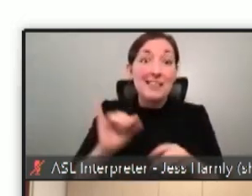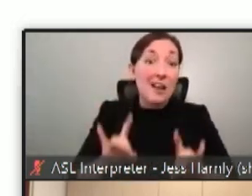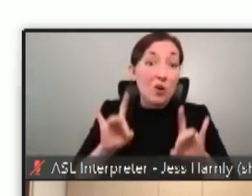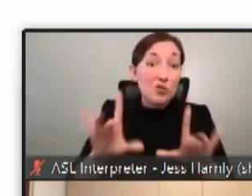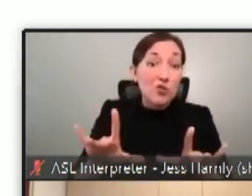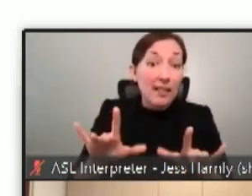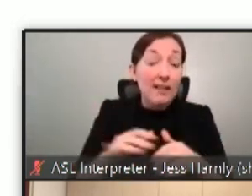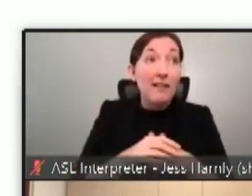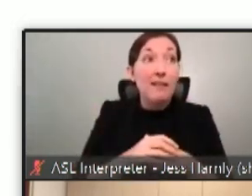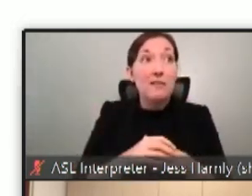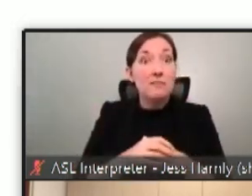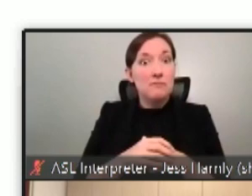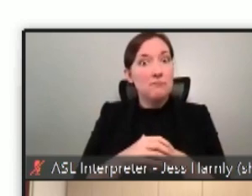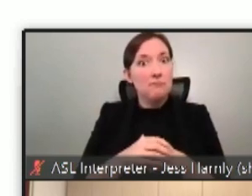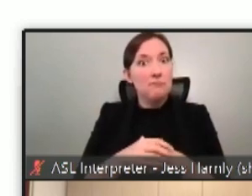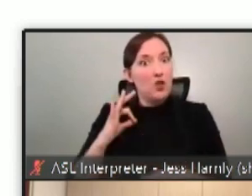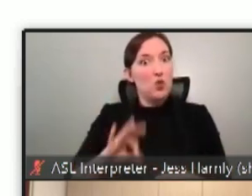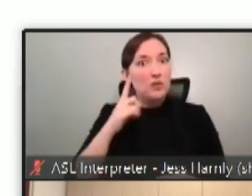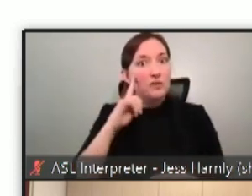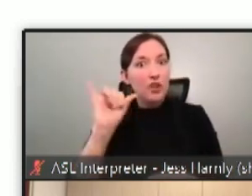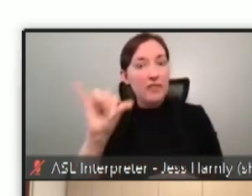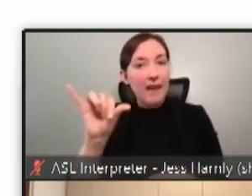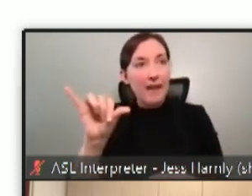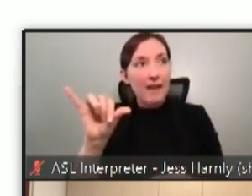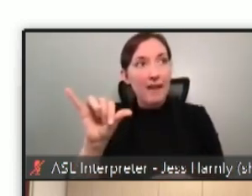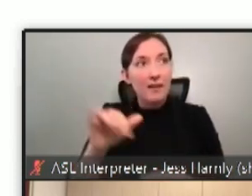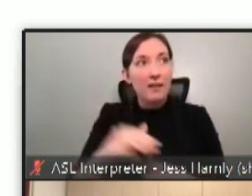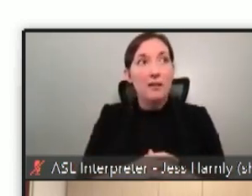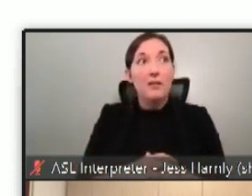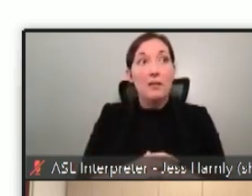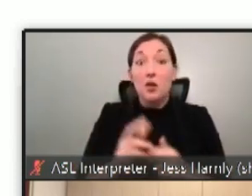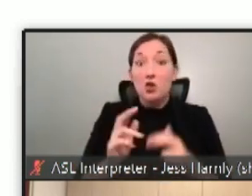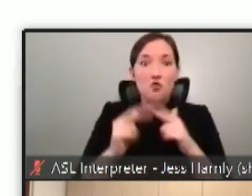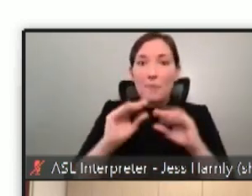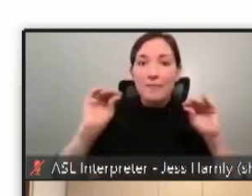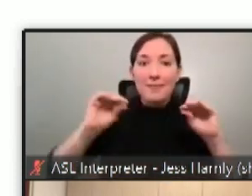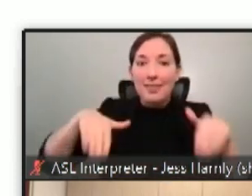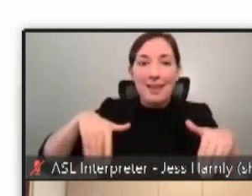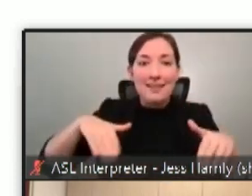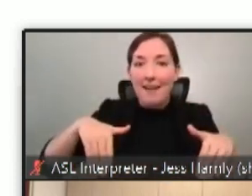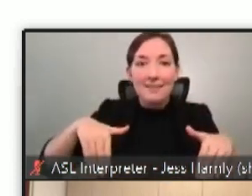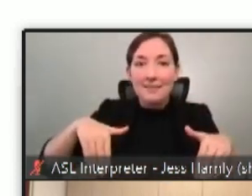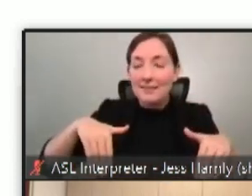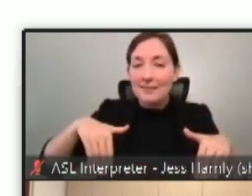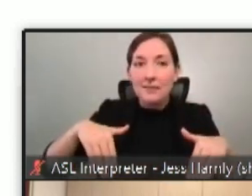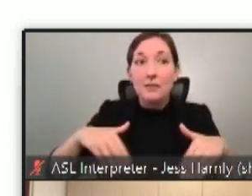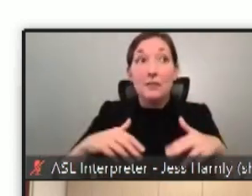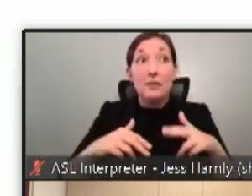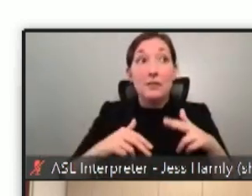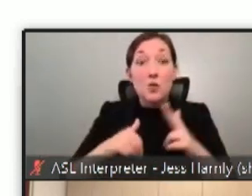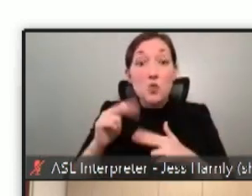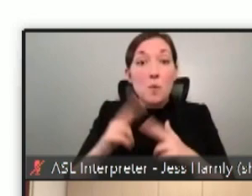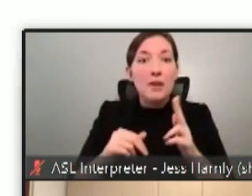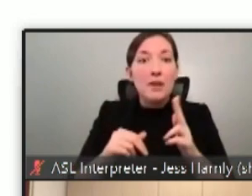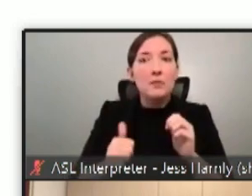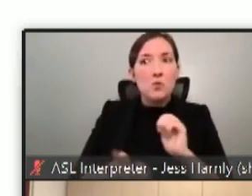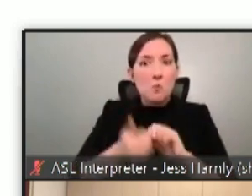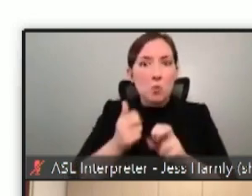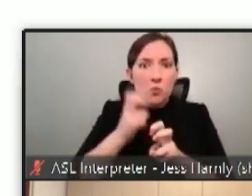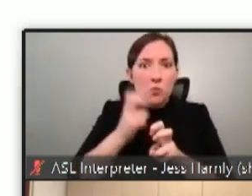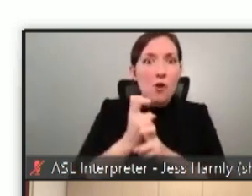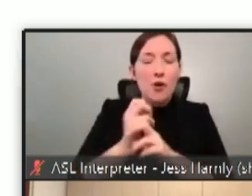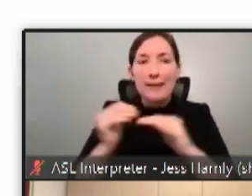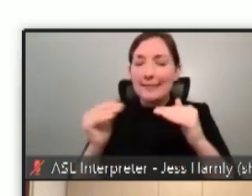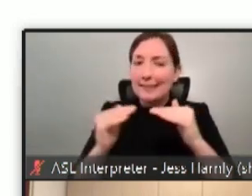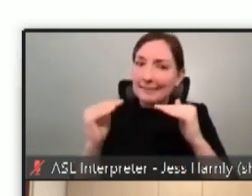is very useful for that, because you're right now, because you've built nothing yet. You build it to the hardest, most regulatory code